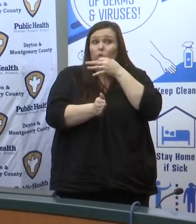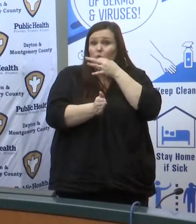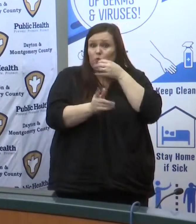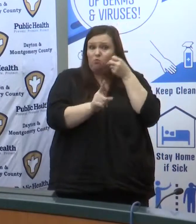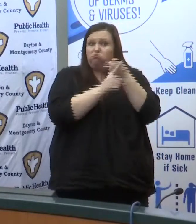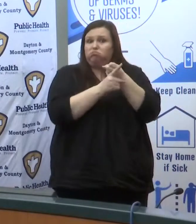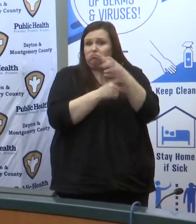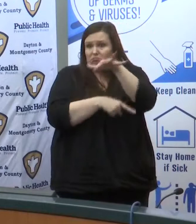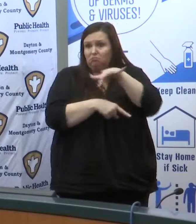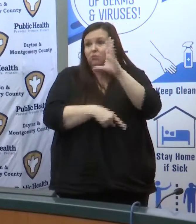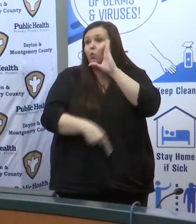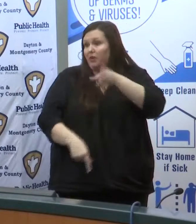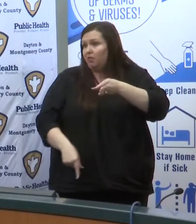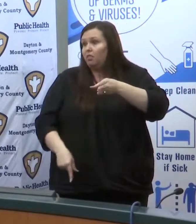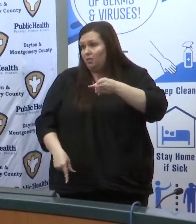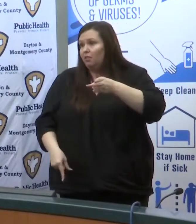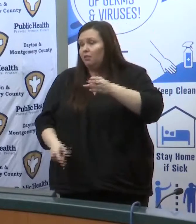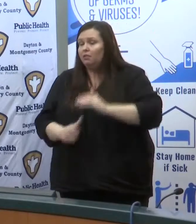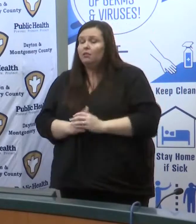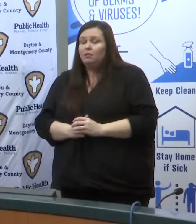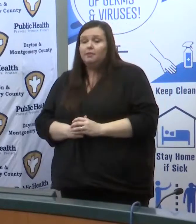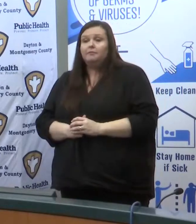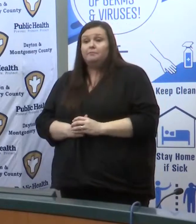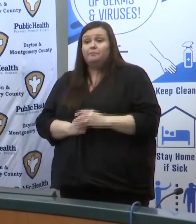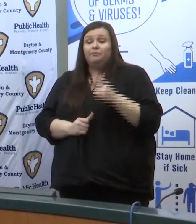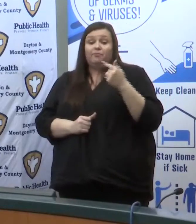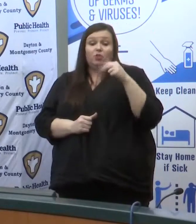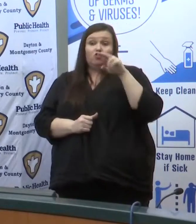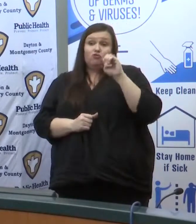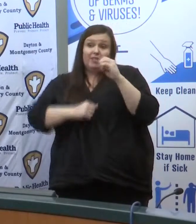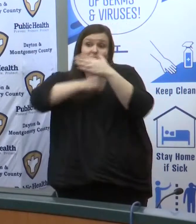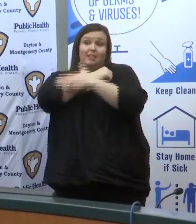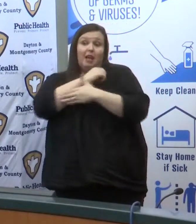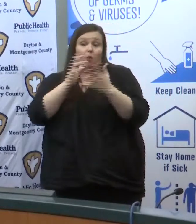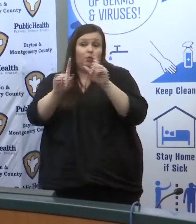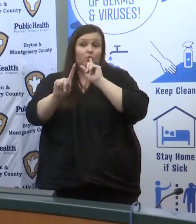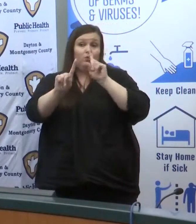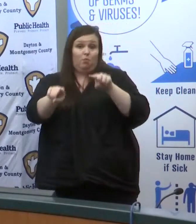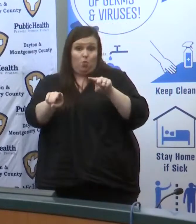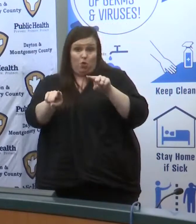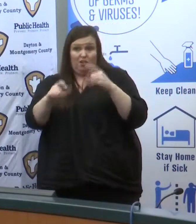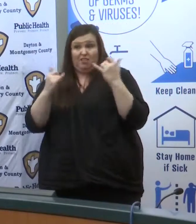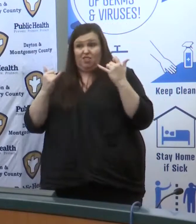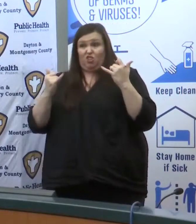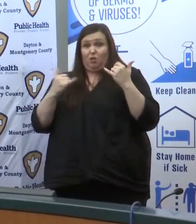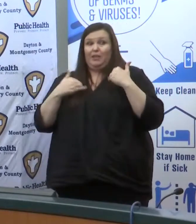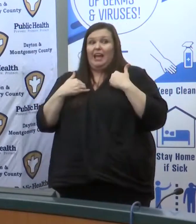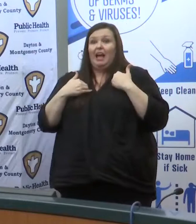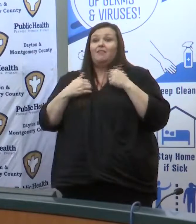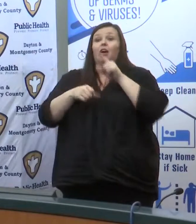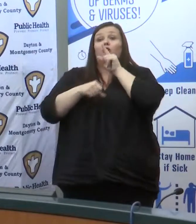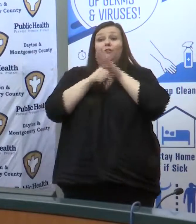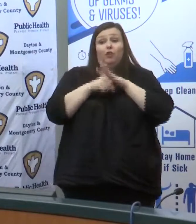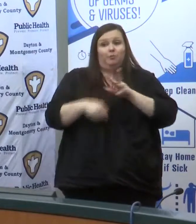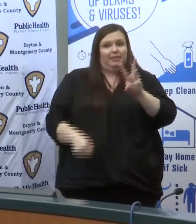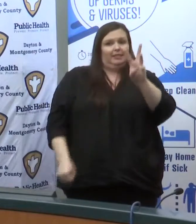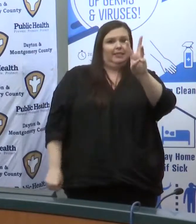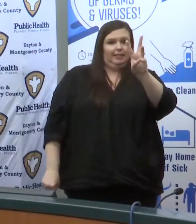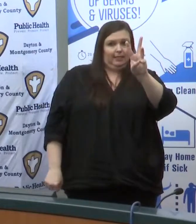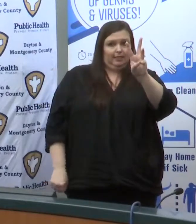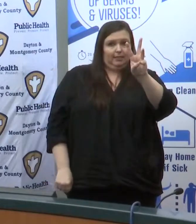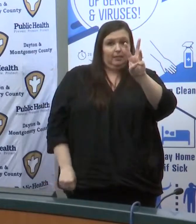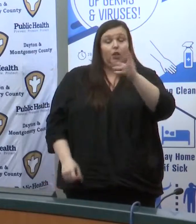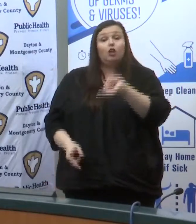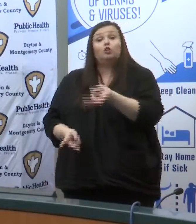in Greene County I want to report that we currently have six cases two